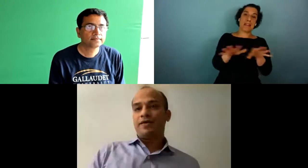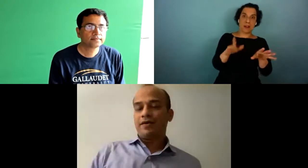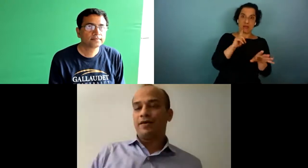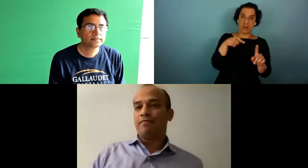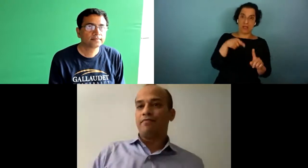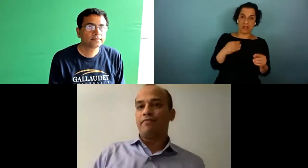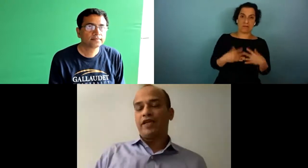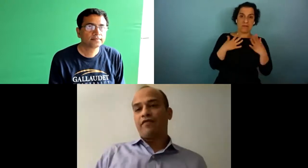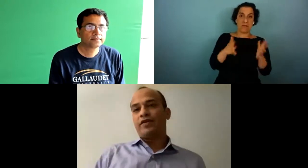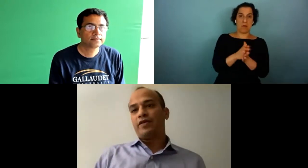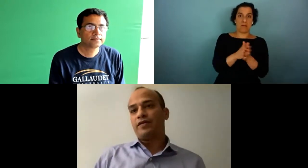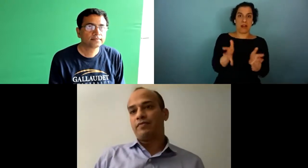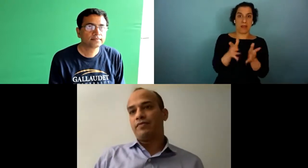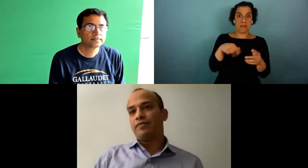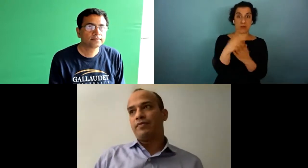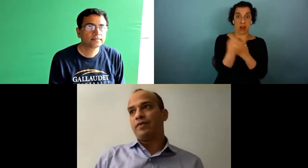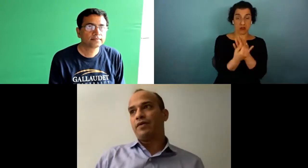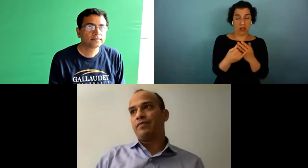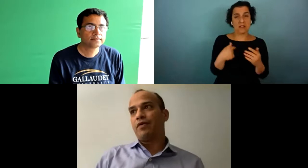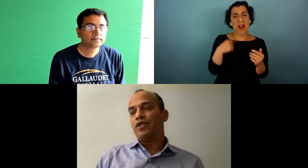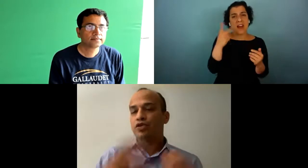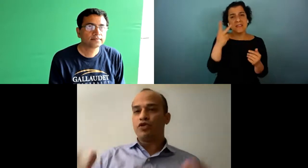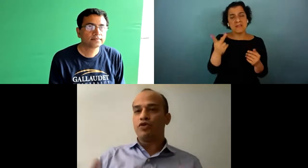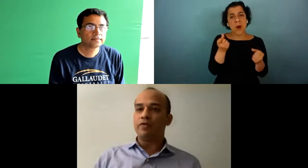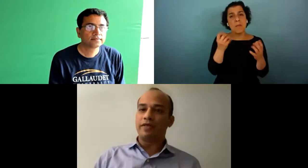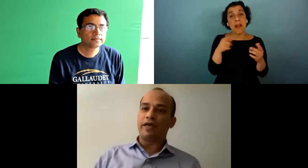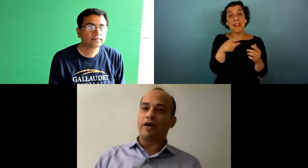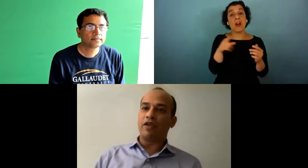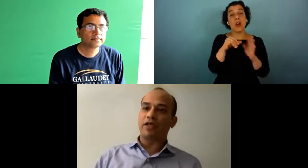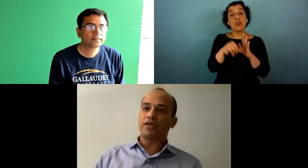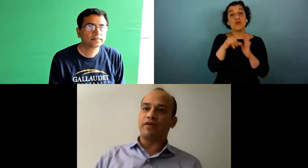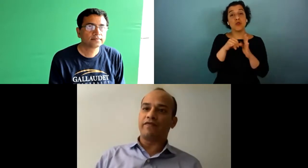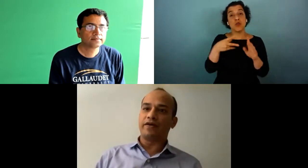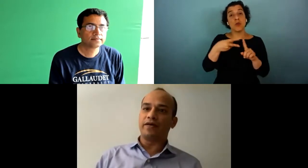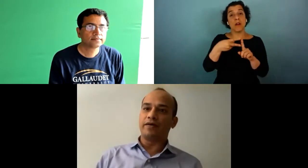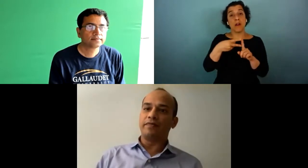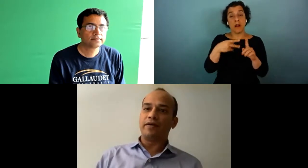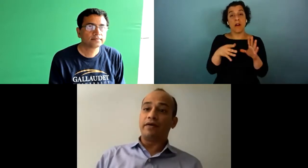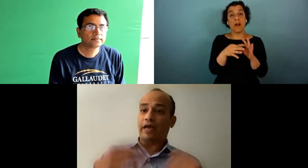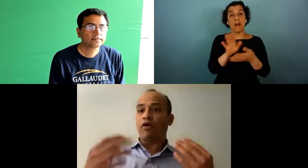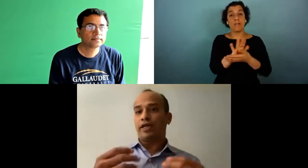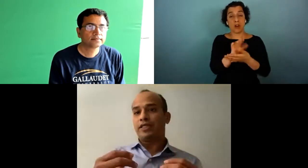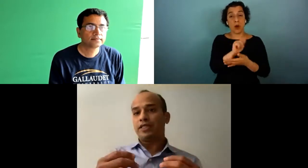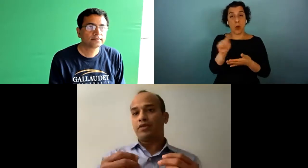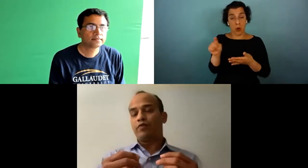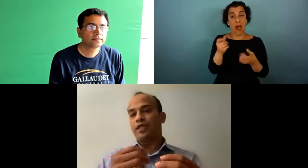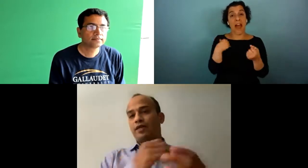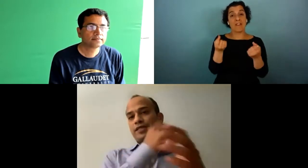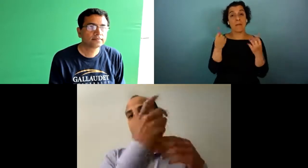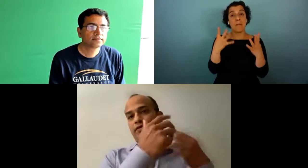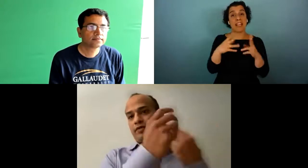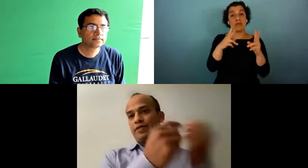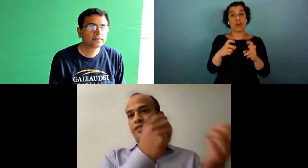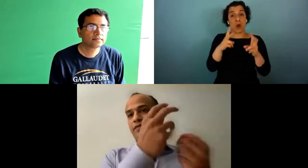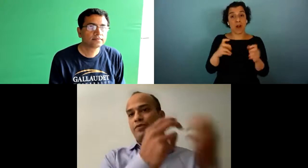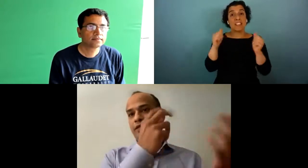um many of the uh on youtube there are now lots of uh recordings with a